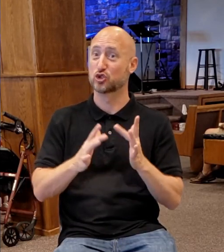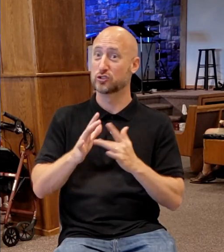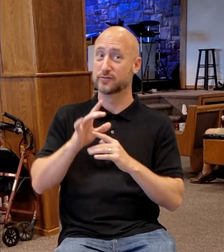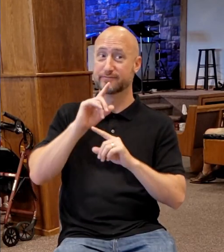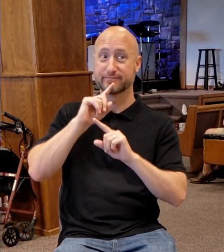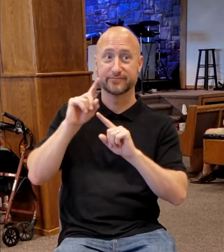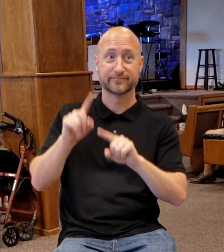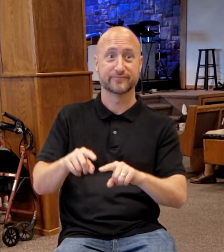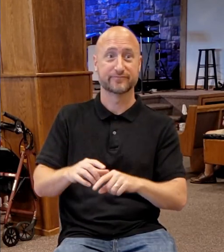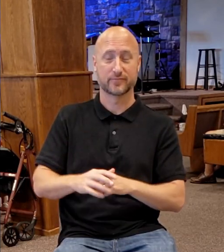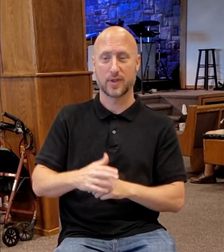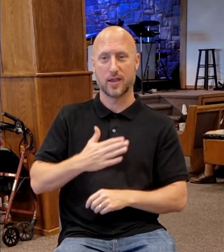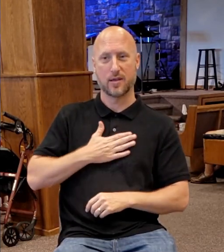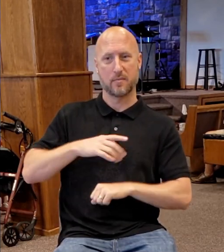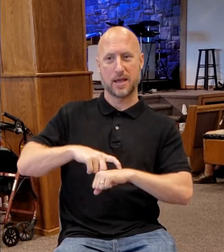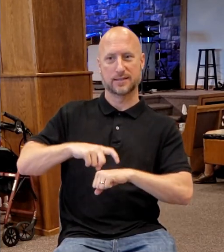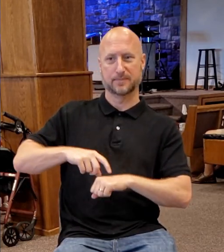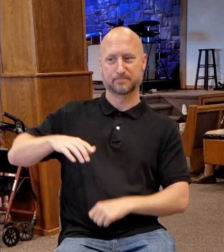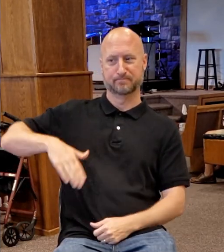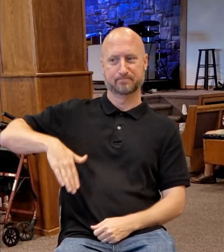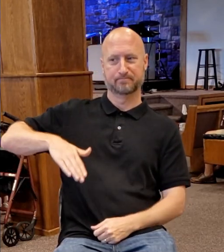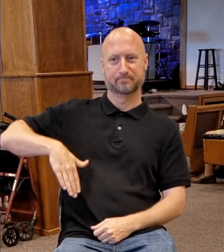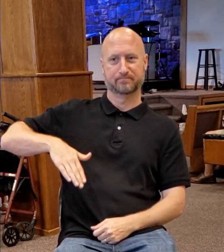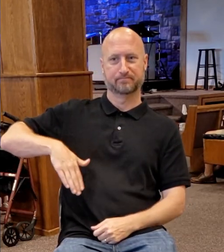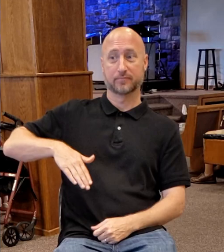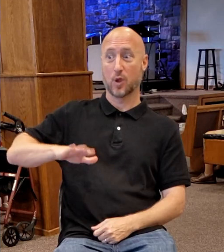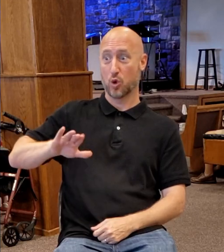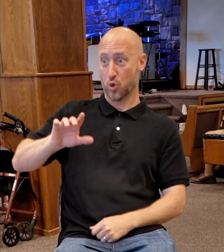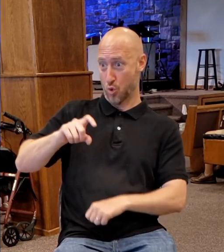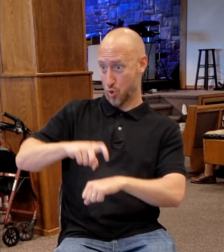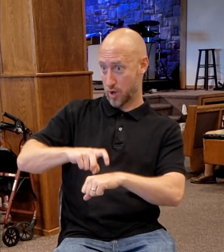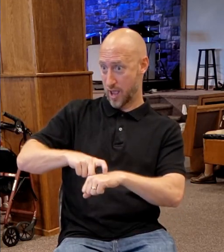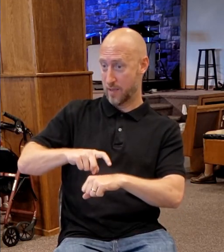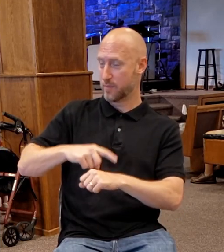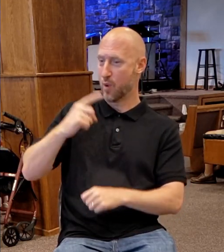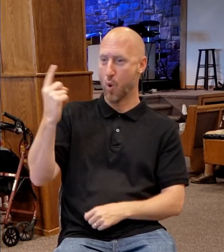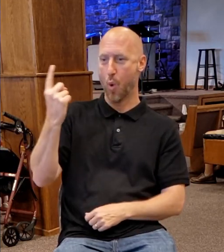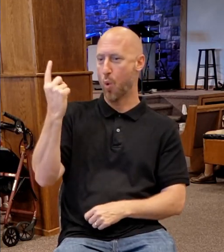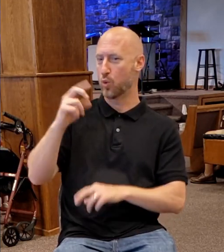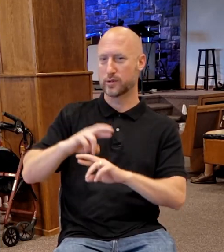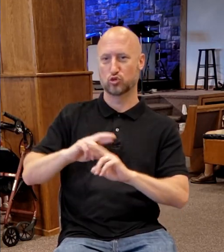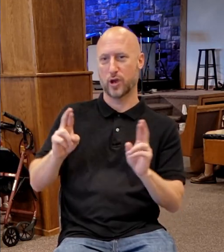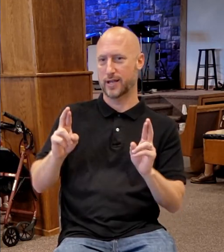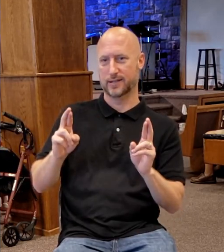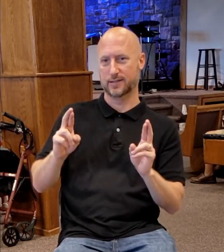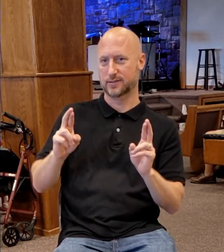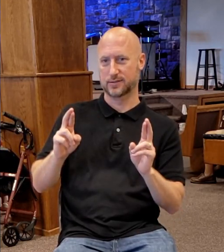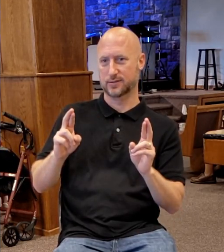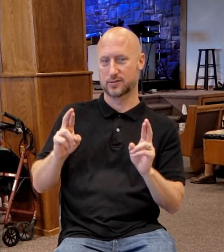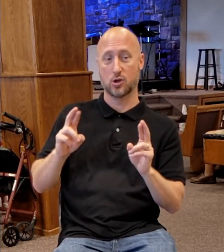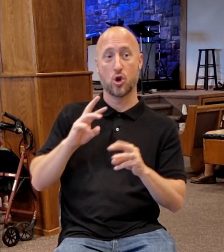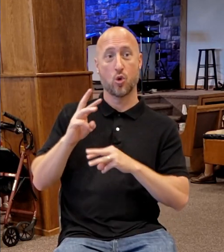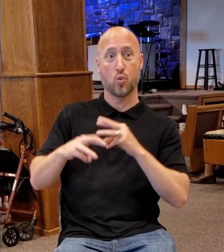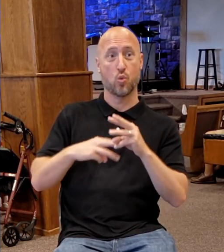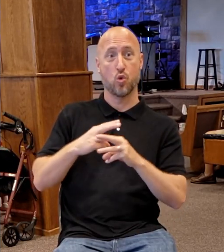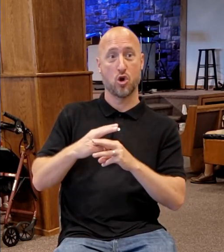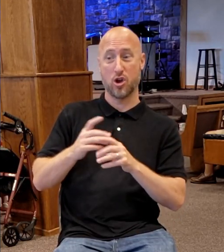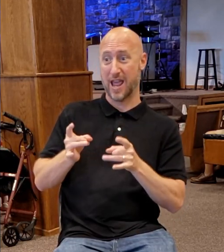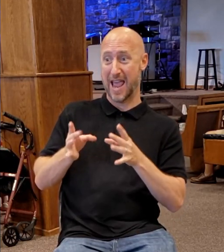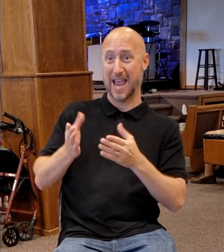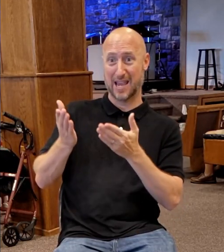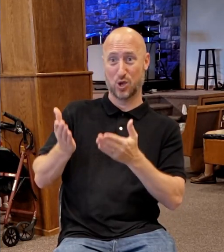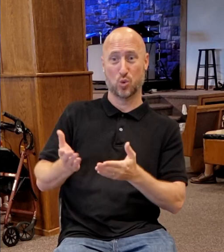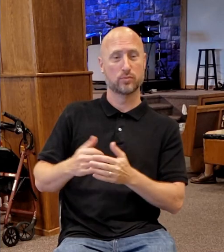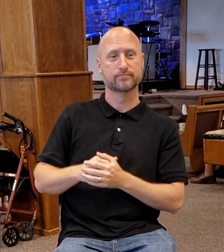look, my time is not yet come. Your time is always ready. The world cannot hate you,